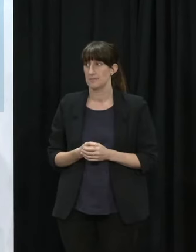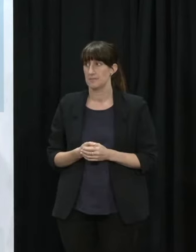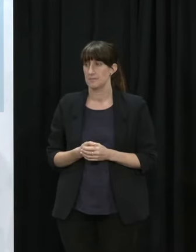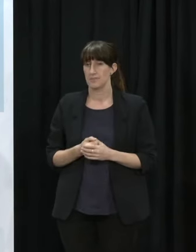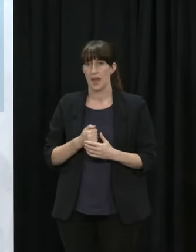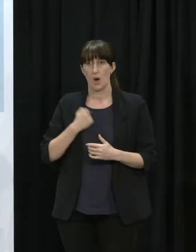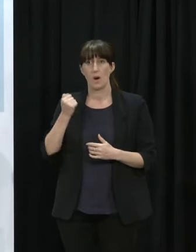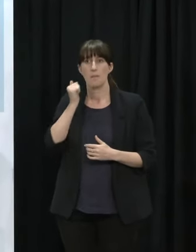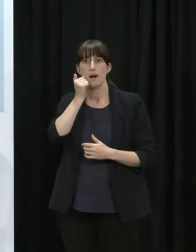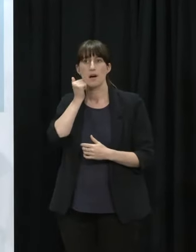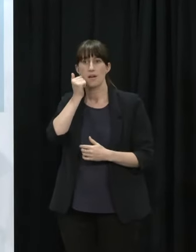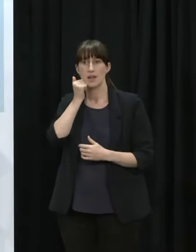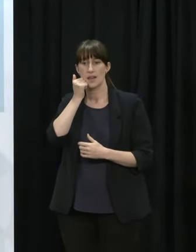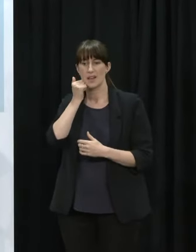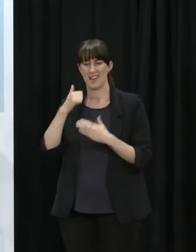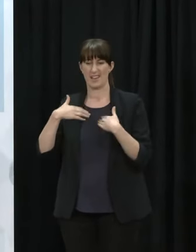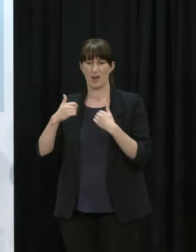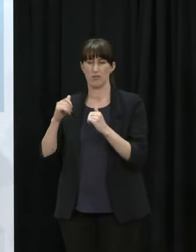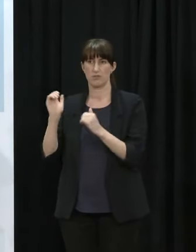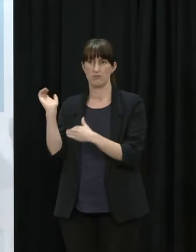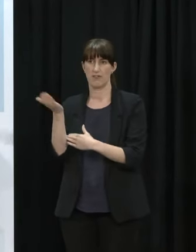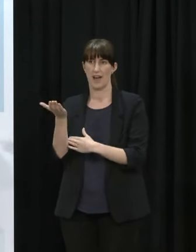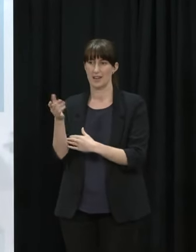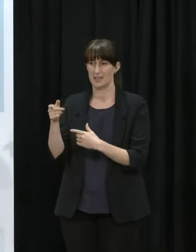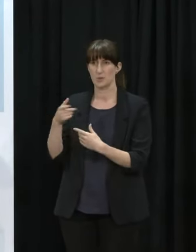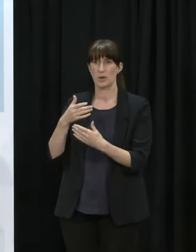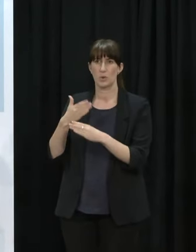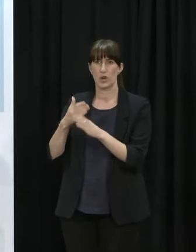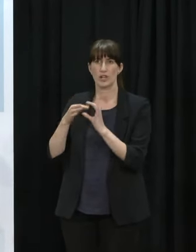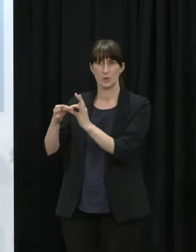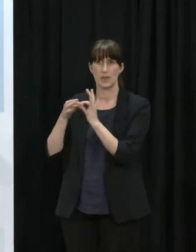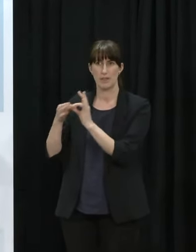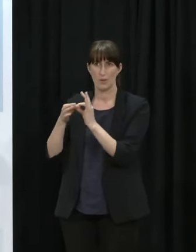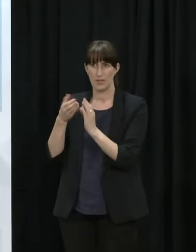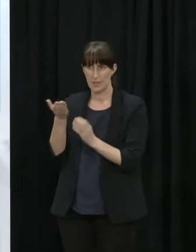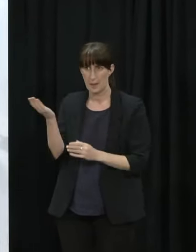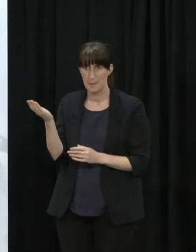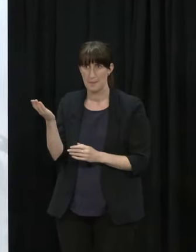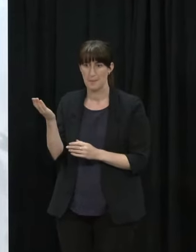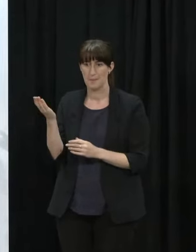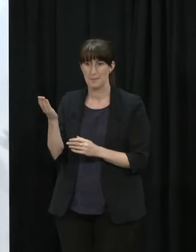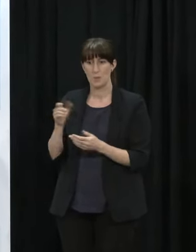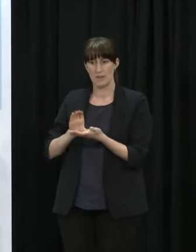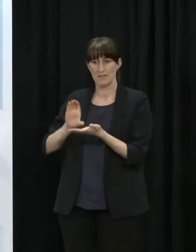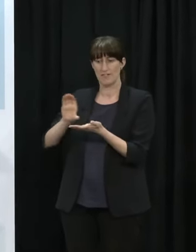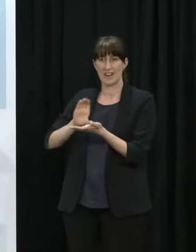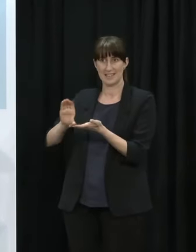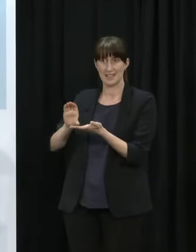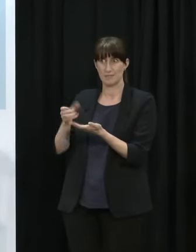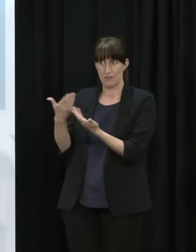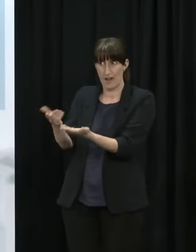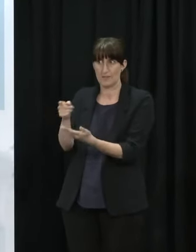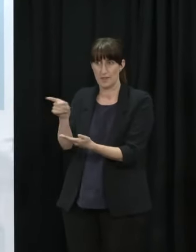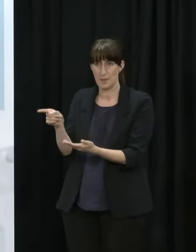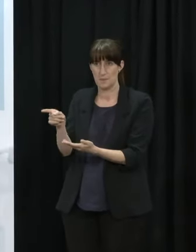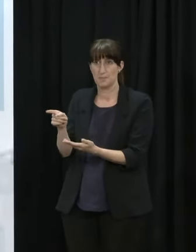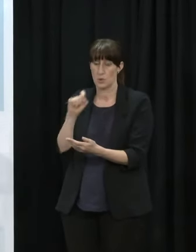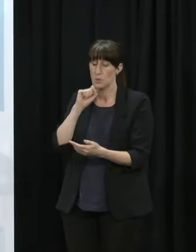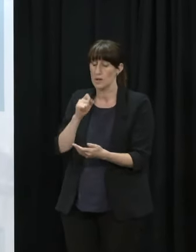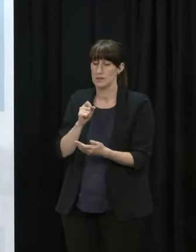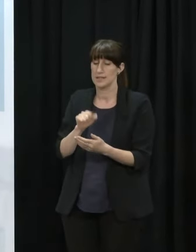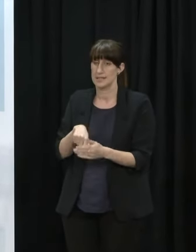been doing with our Māori health providers in recent months and you know we've continued to increase the funding available there we'll also be providing dedicated